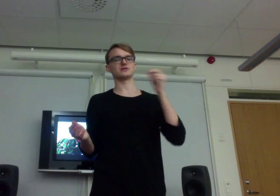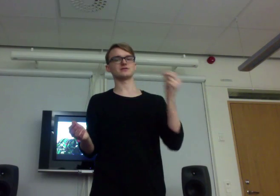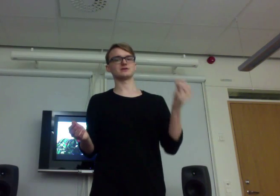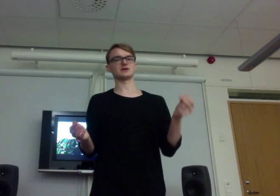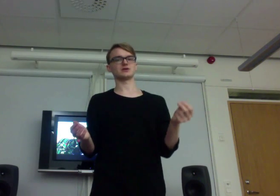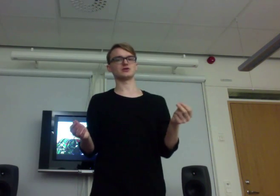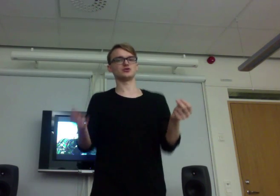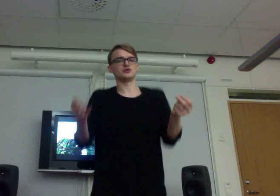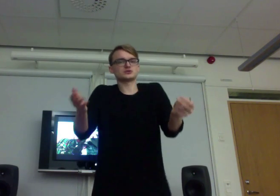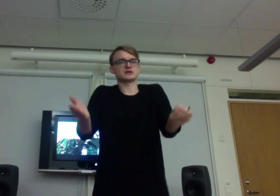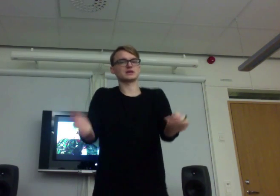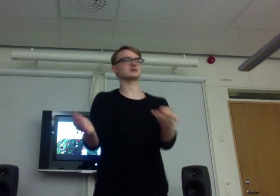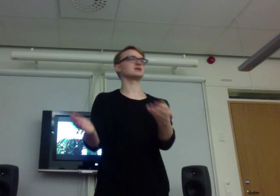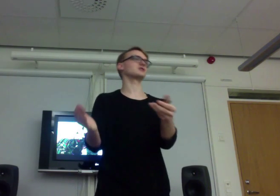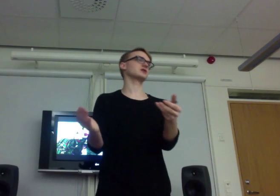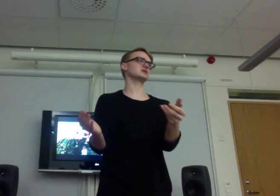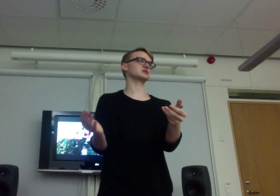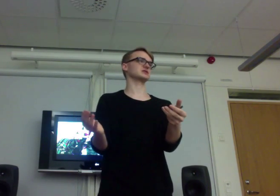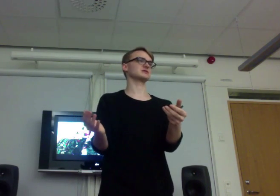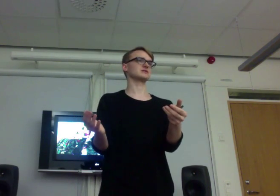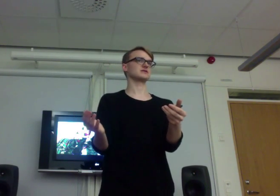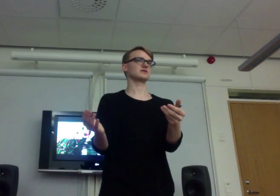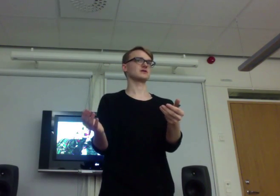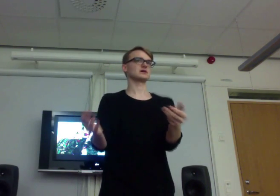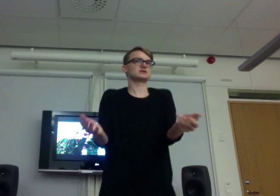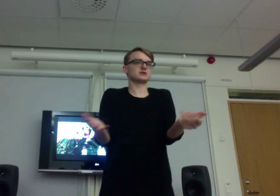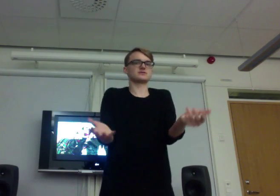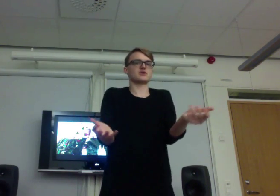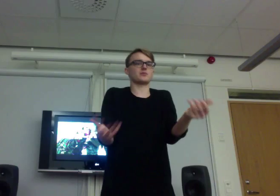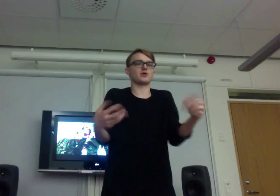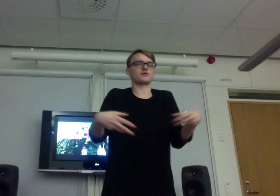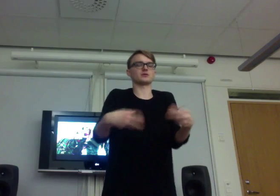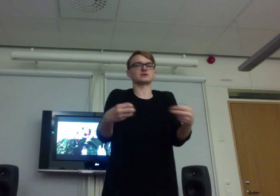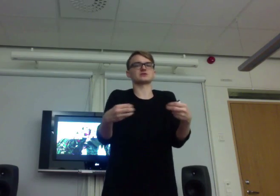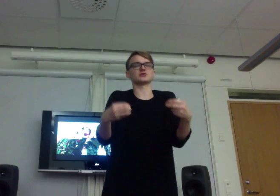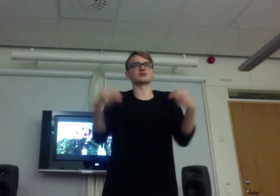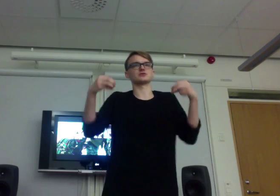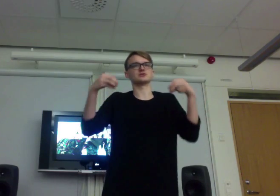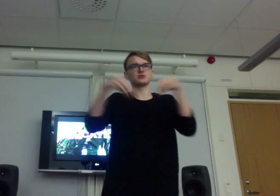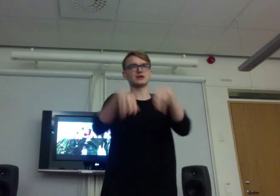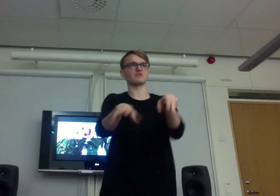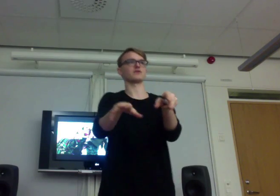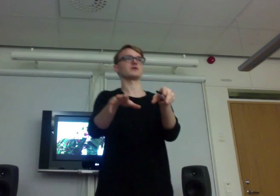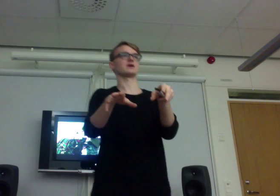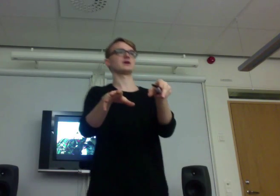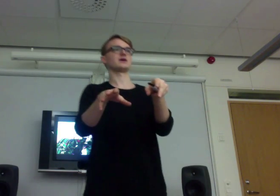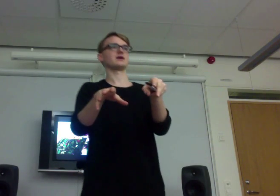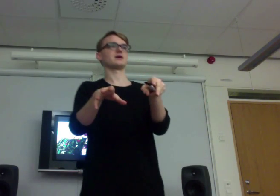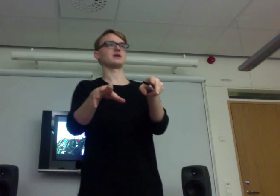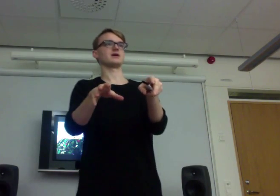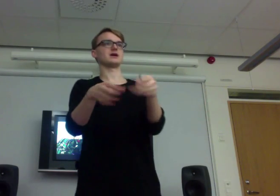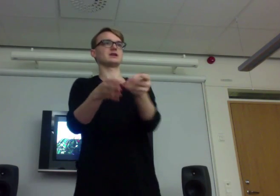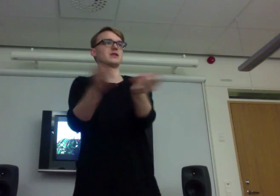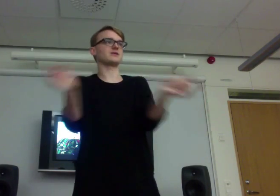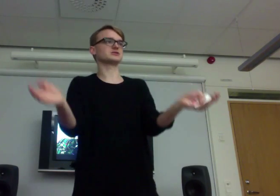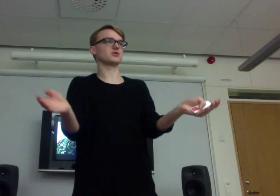So, using it in education It's also very powerful because you, You live in another story.